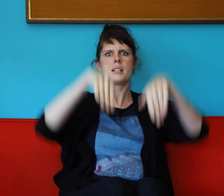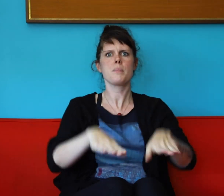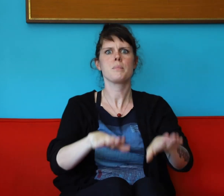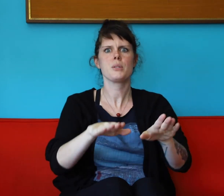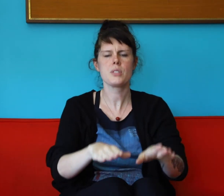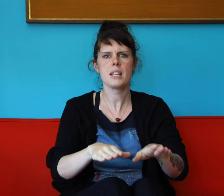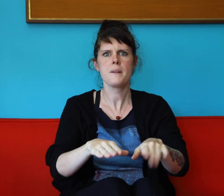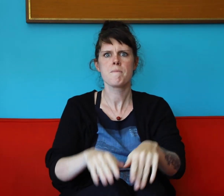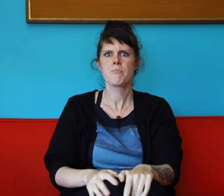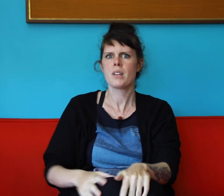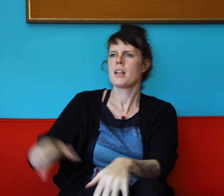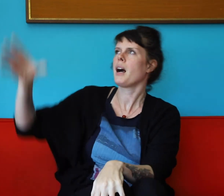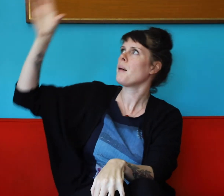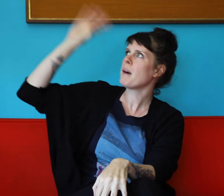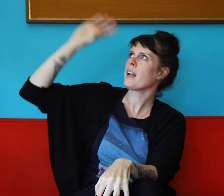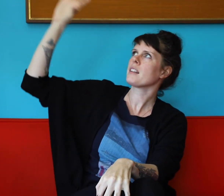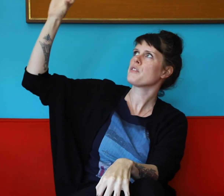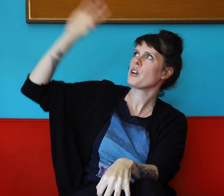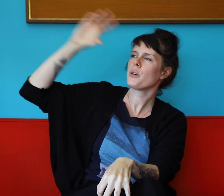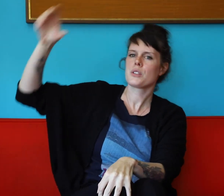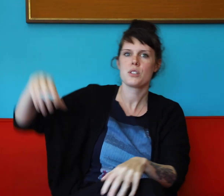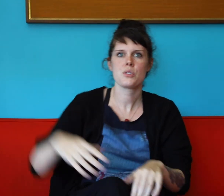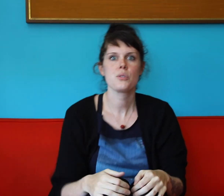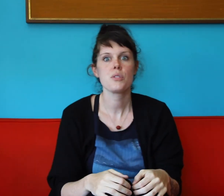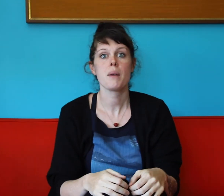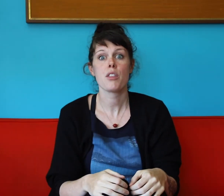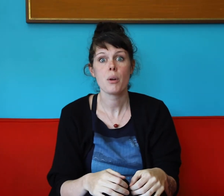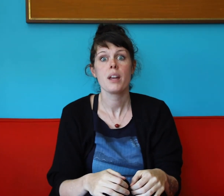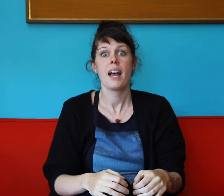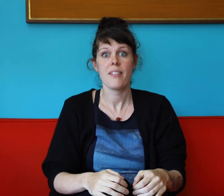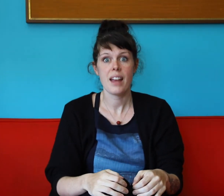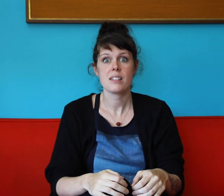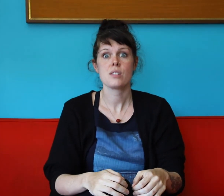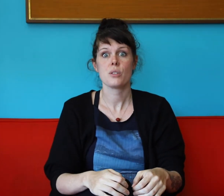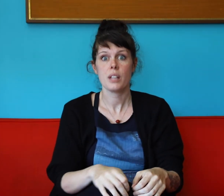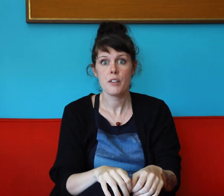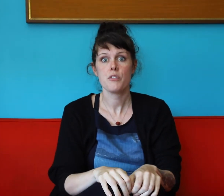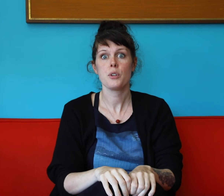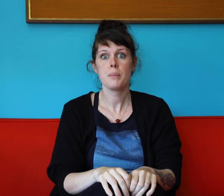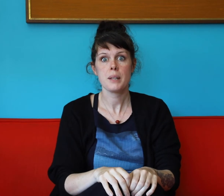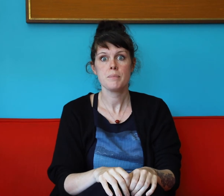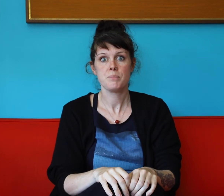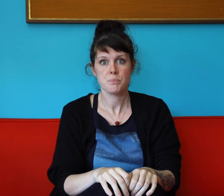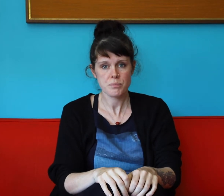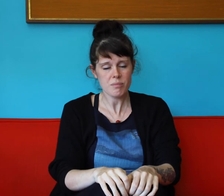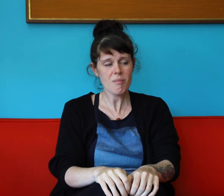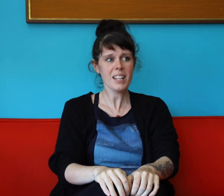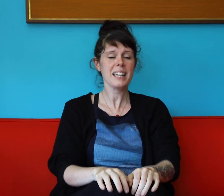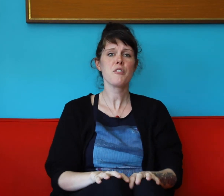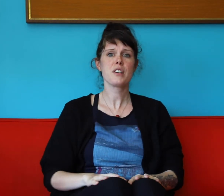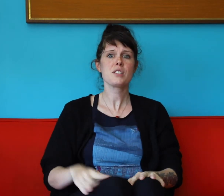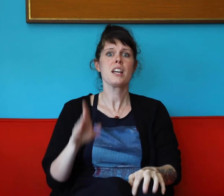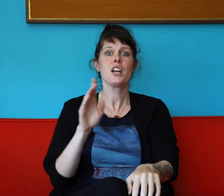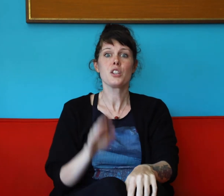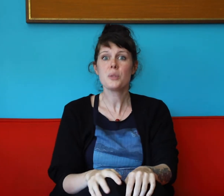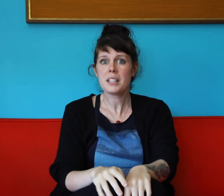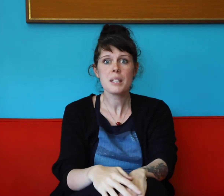deep blue sea. A bottle of Coke to soothe my throat and that's the life for me. Now, friends, you can keep